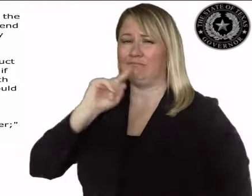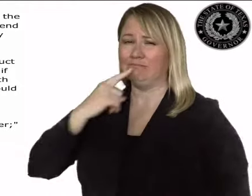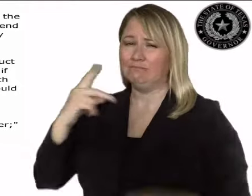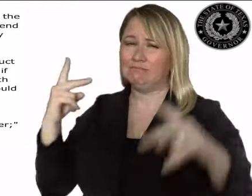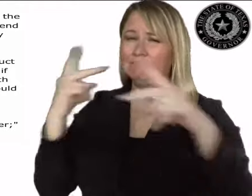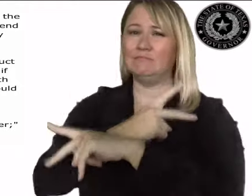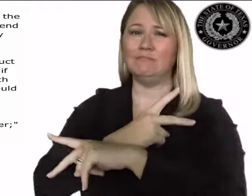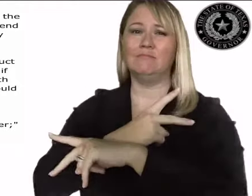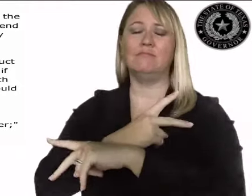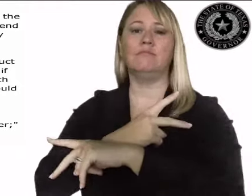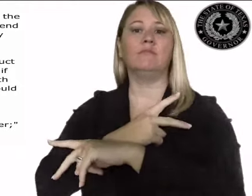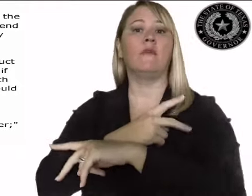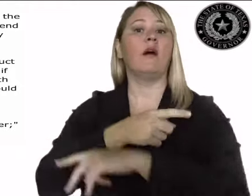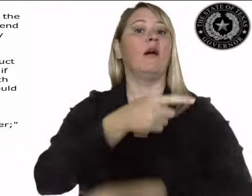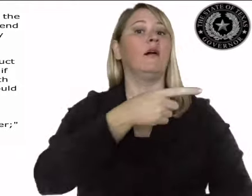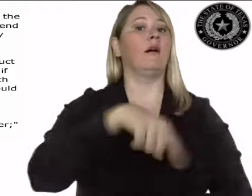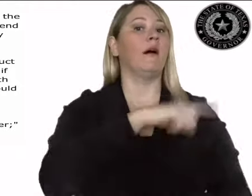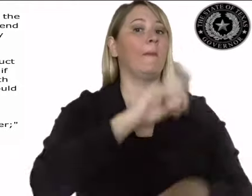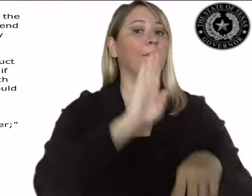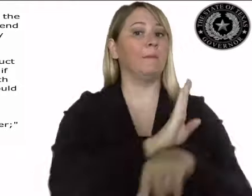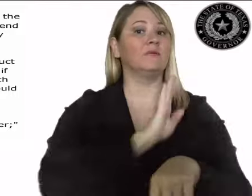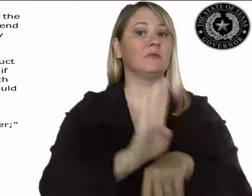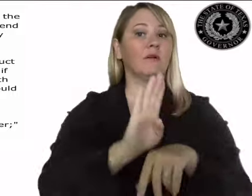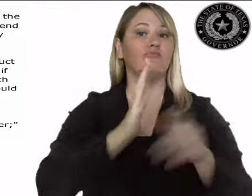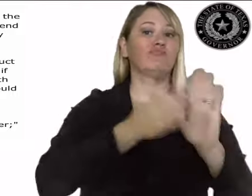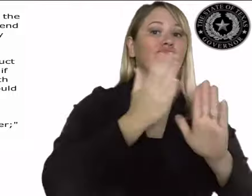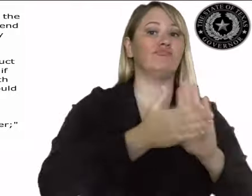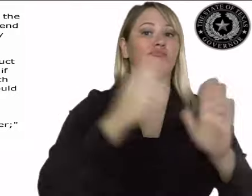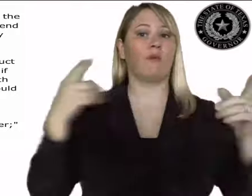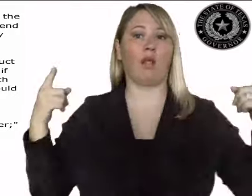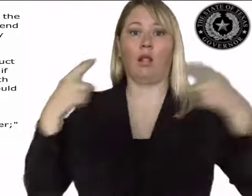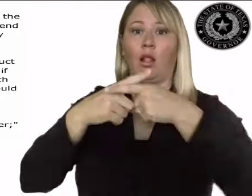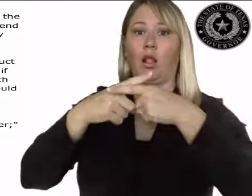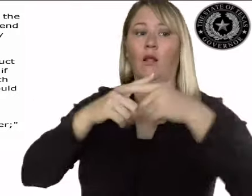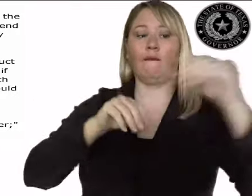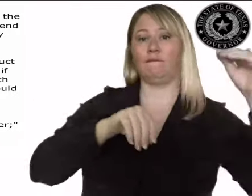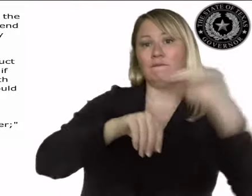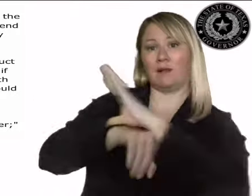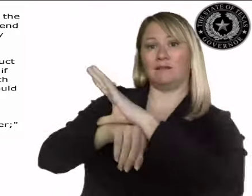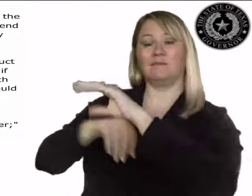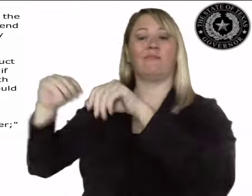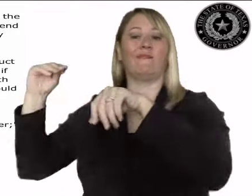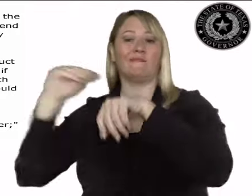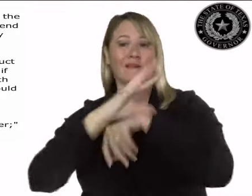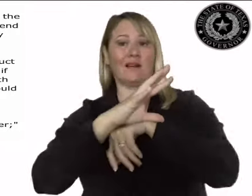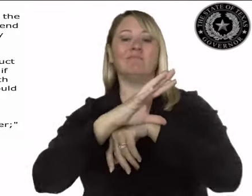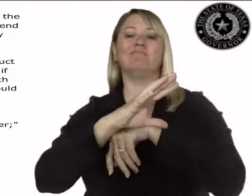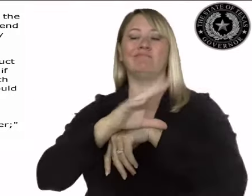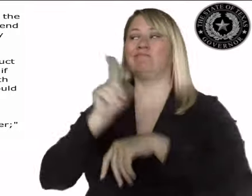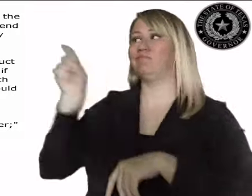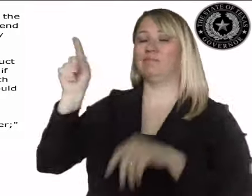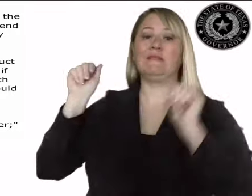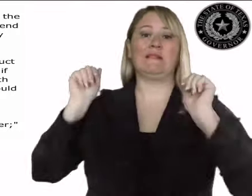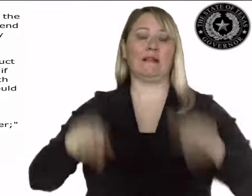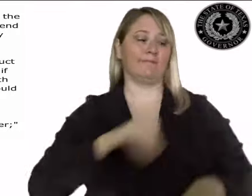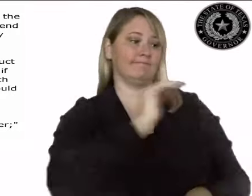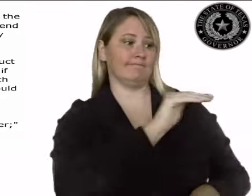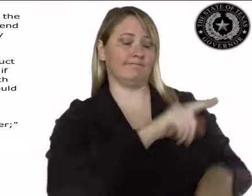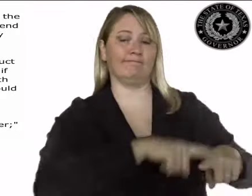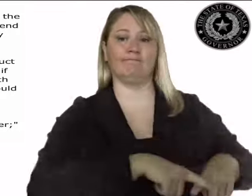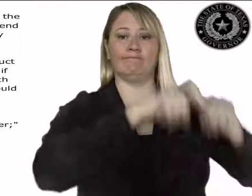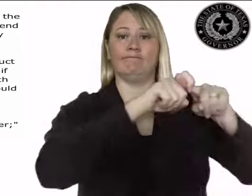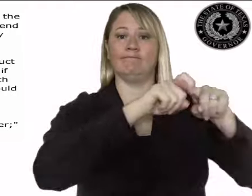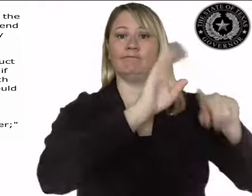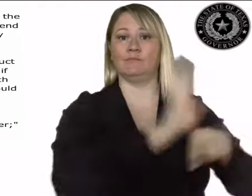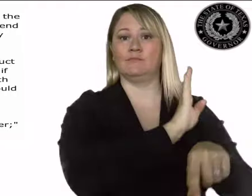regulatory statute prescribing the procedures for conduct of state business, if strict compliance with the provisions